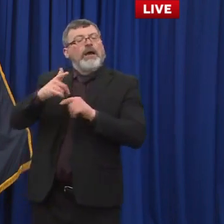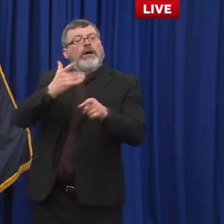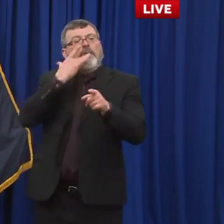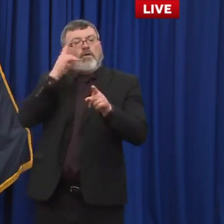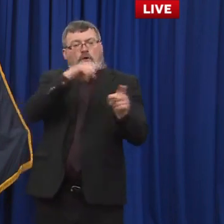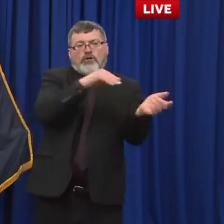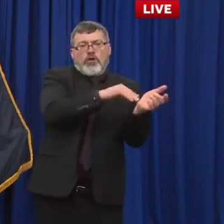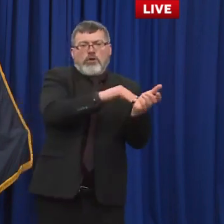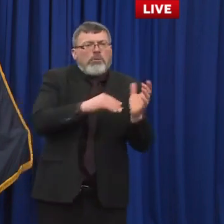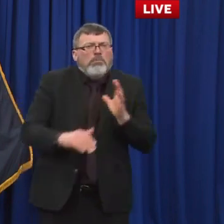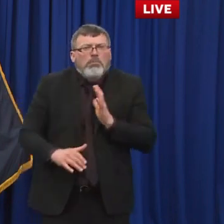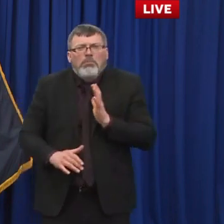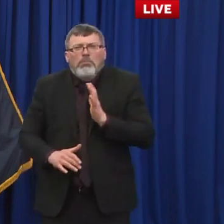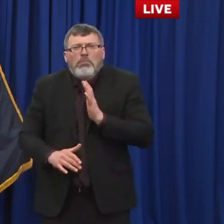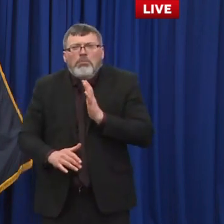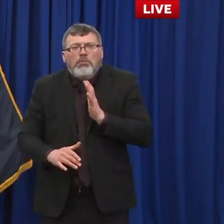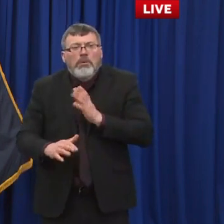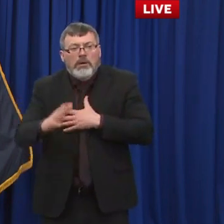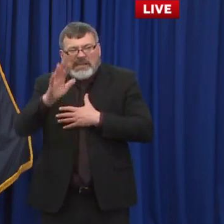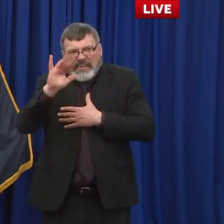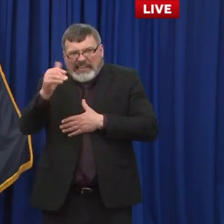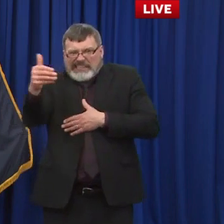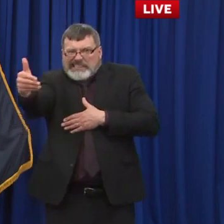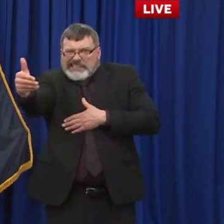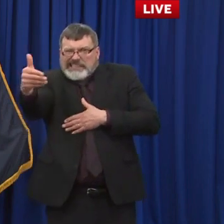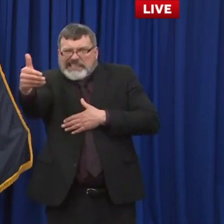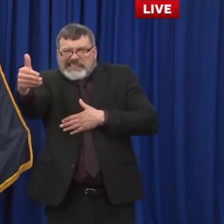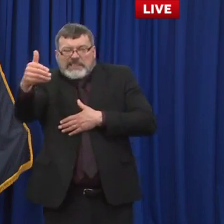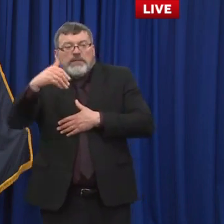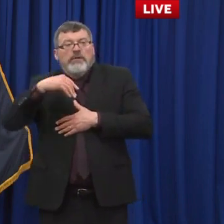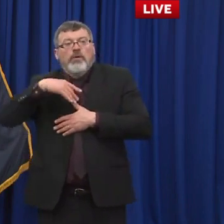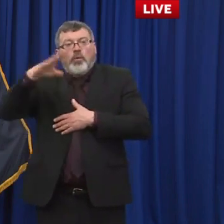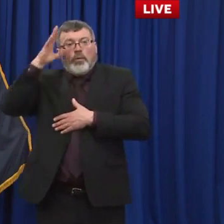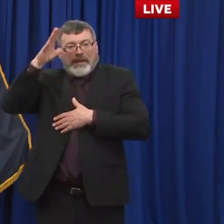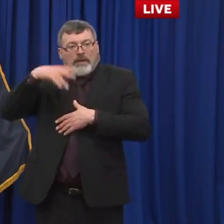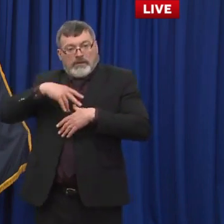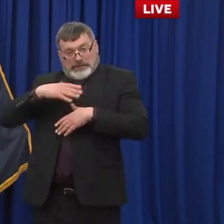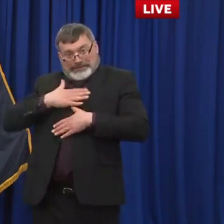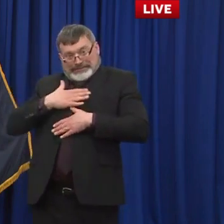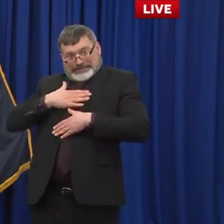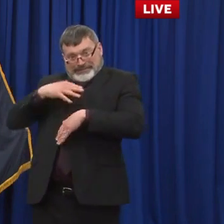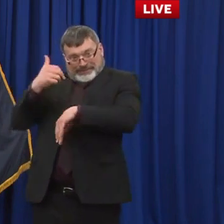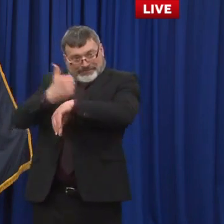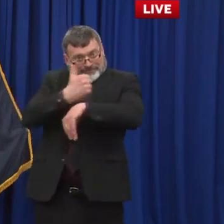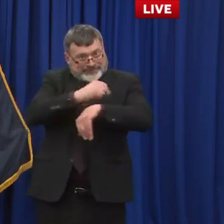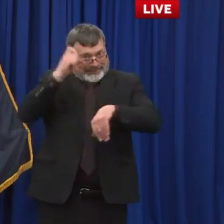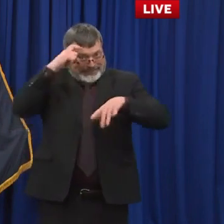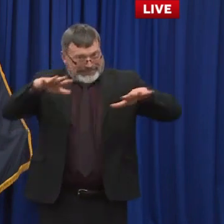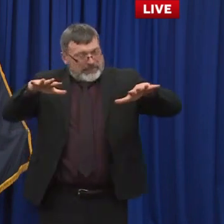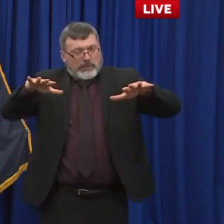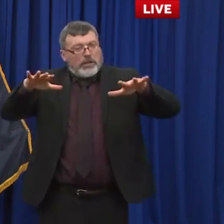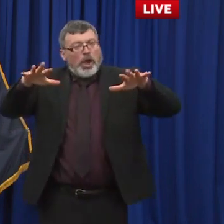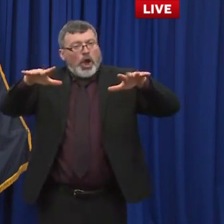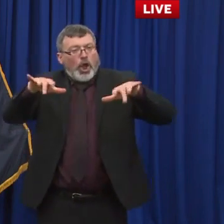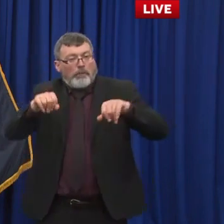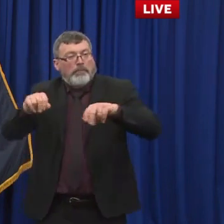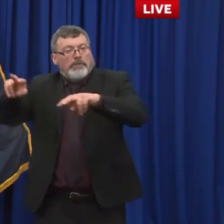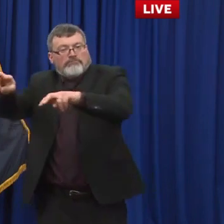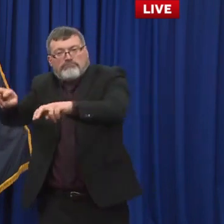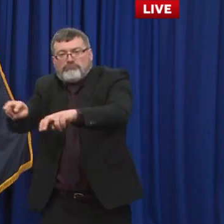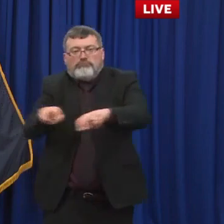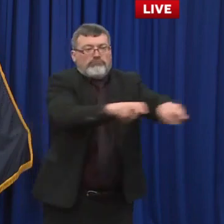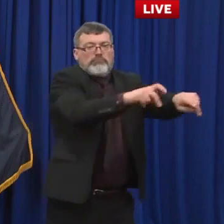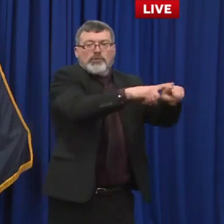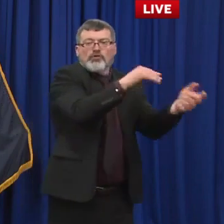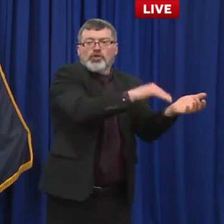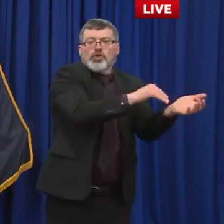hospital associations, they have much more control and the distribution of this, as they should. There are health care providers and they do a great job of that, pharmacies